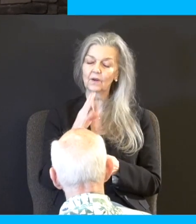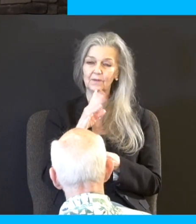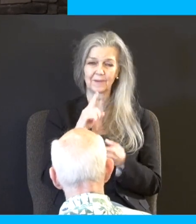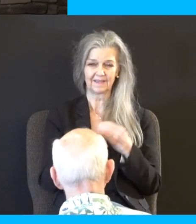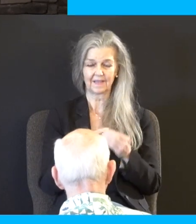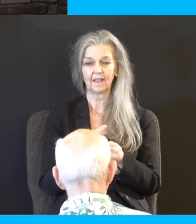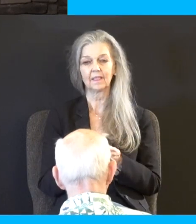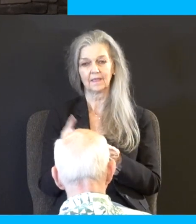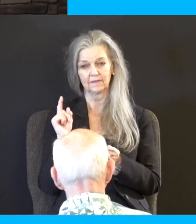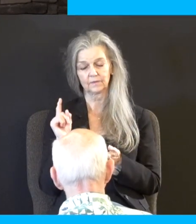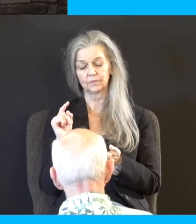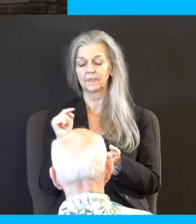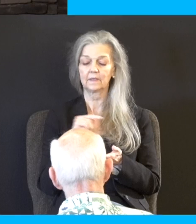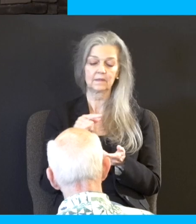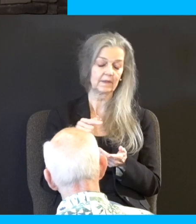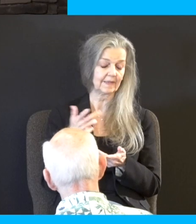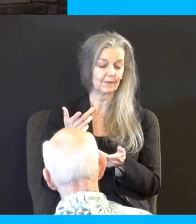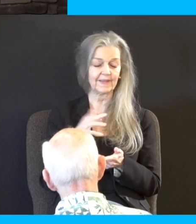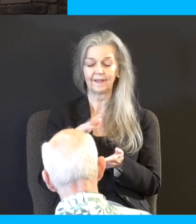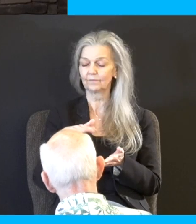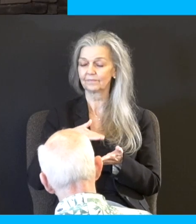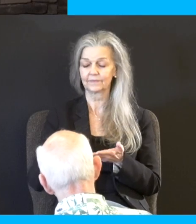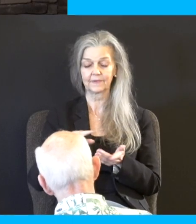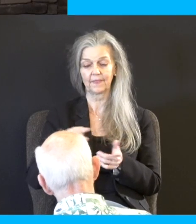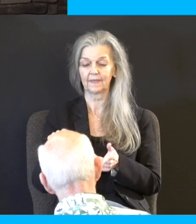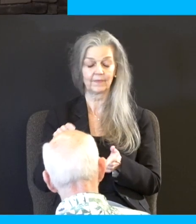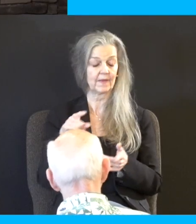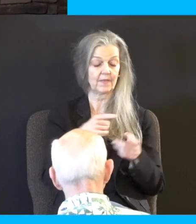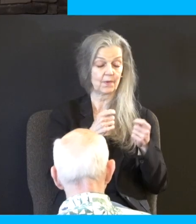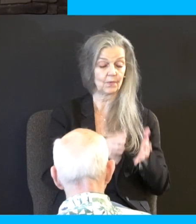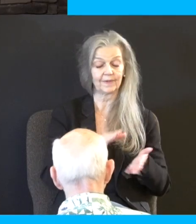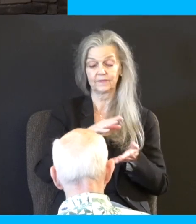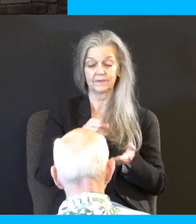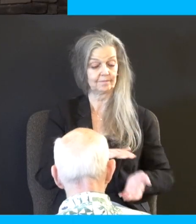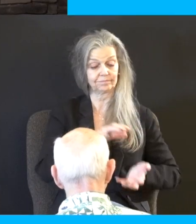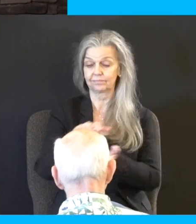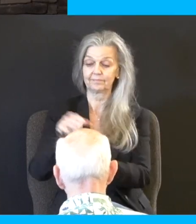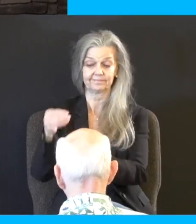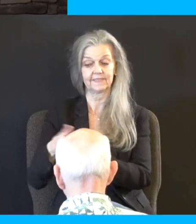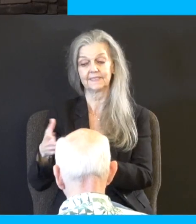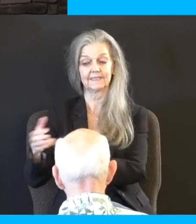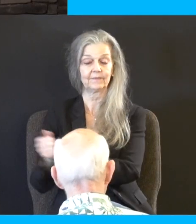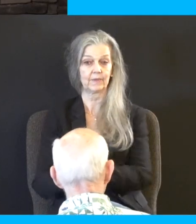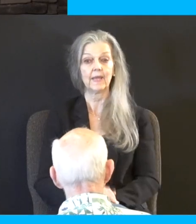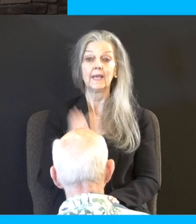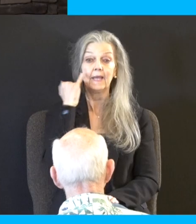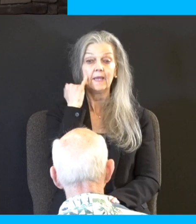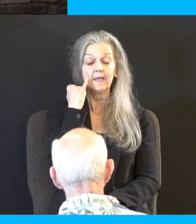We talked about Jubilee. We went through all that, so you guys are hopefully up to speed. If not, see last week. If he came in by himself, he shall go out by himself.